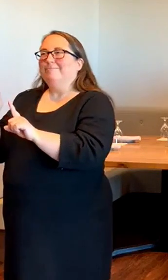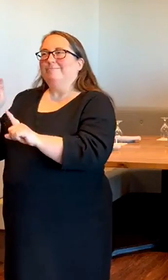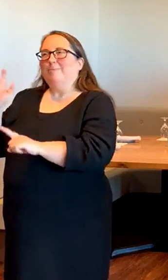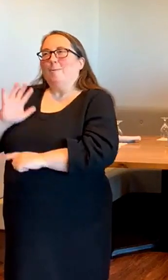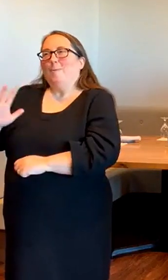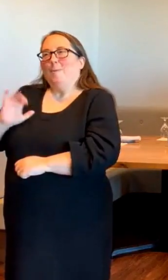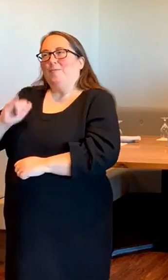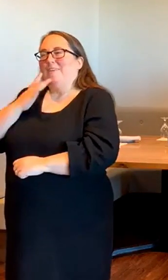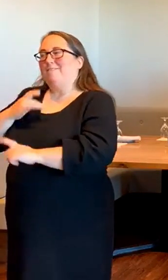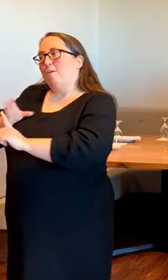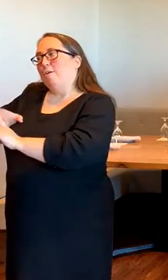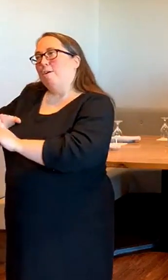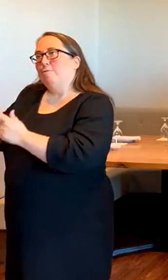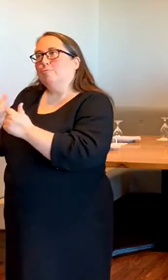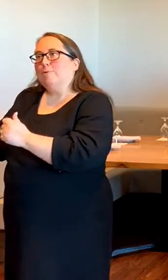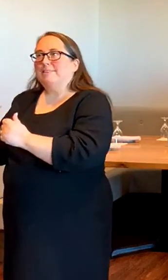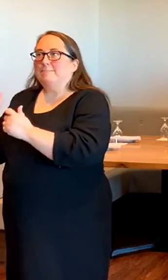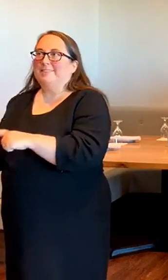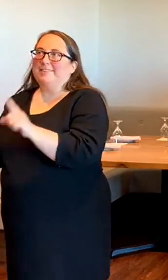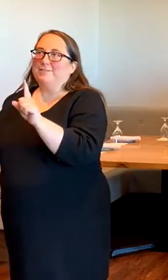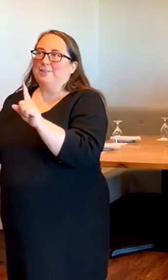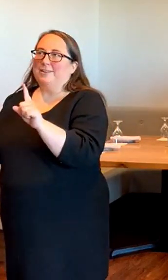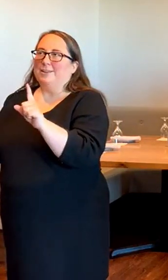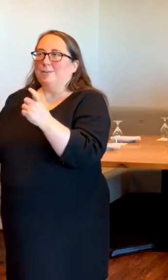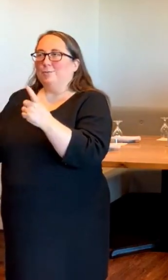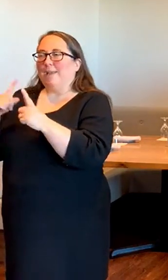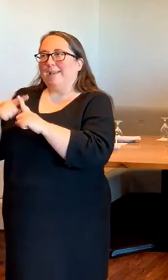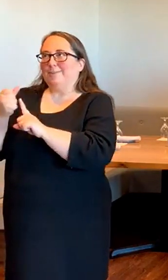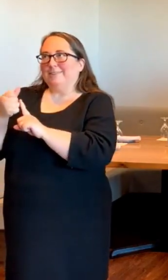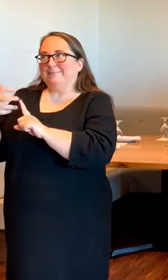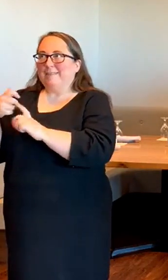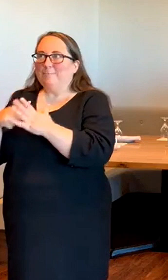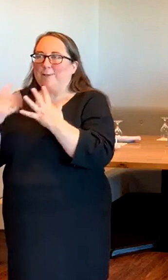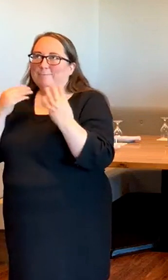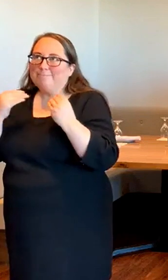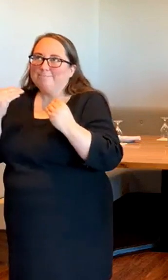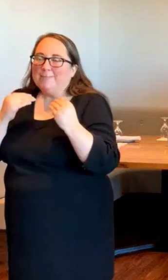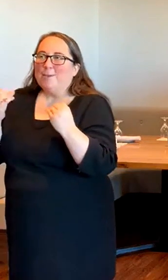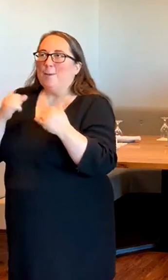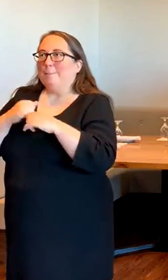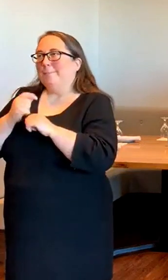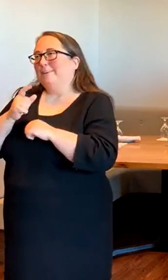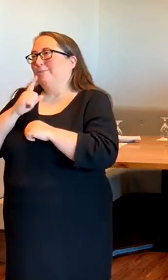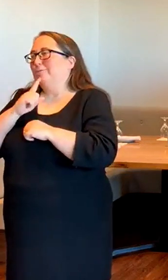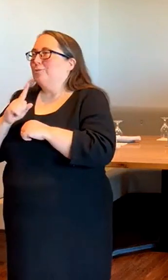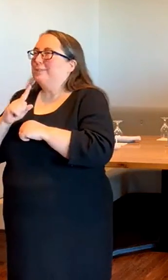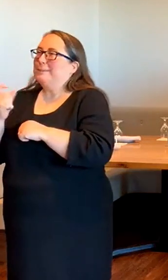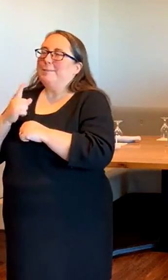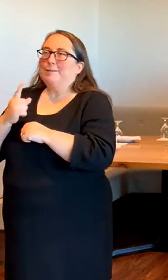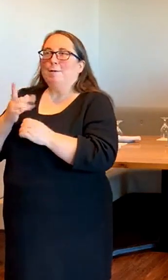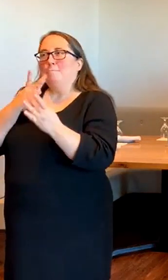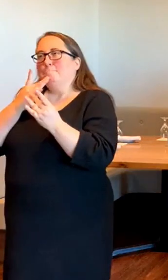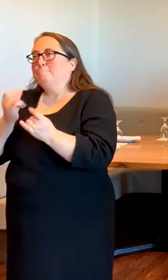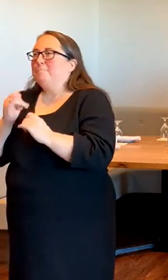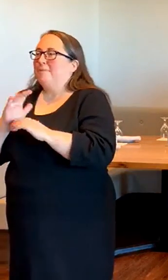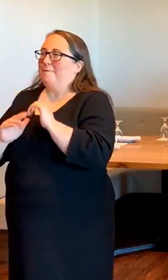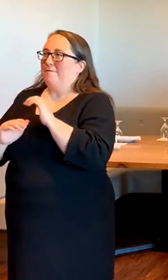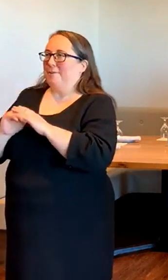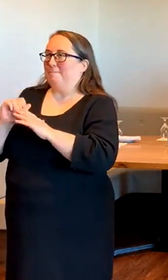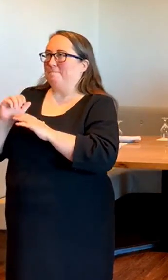and maybe try something new. Try to expand your palate or make sure you just have something that's comforting.